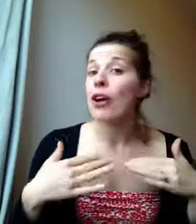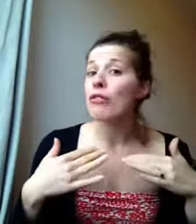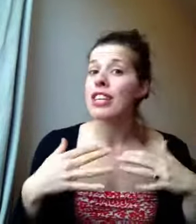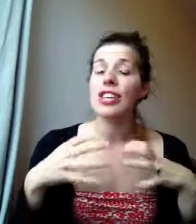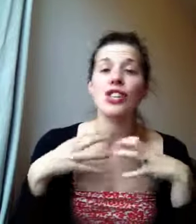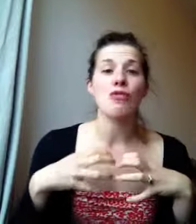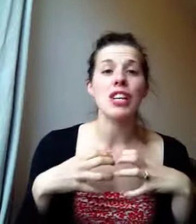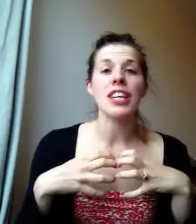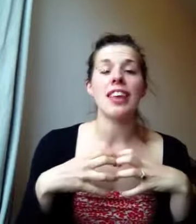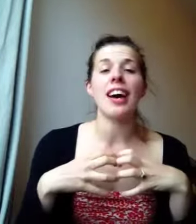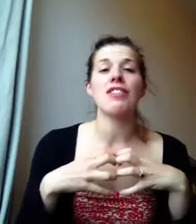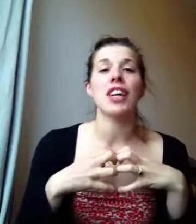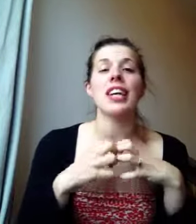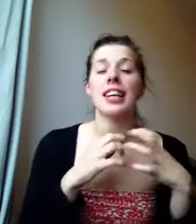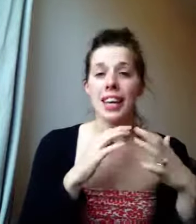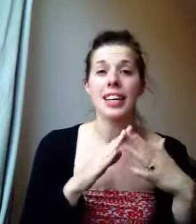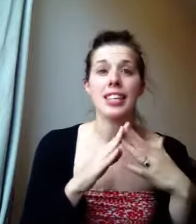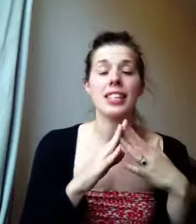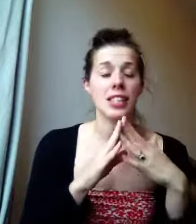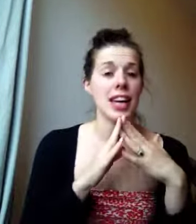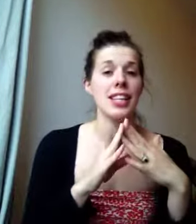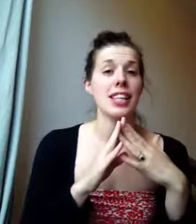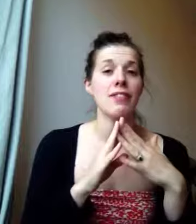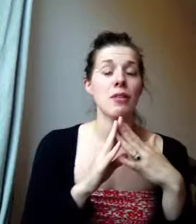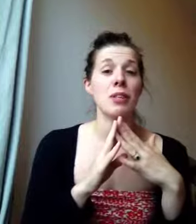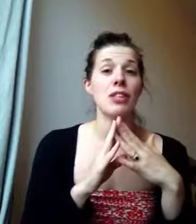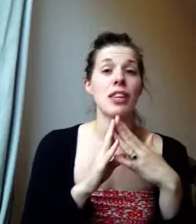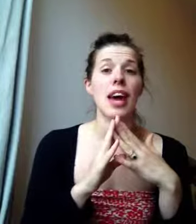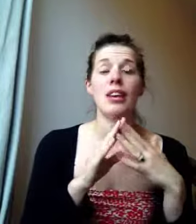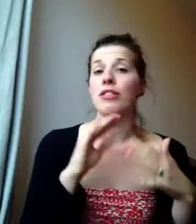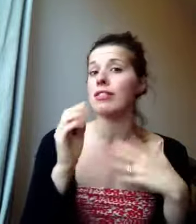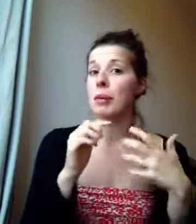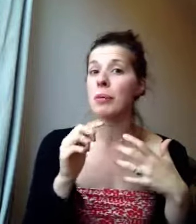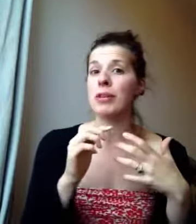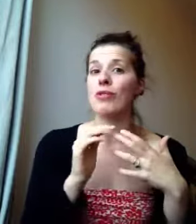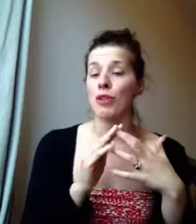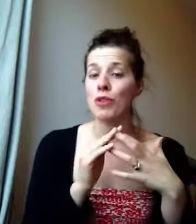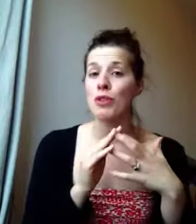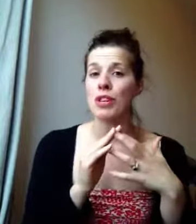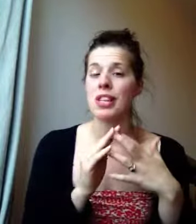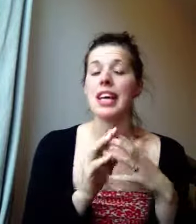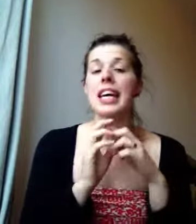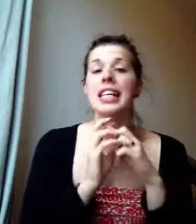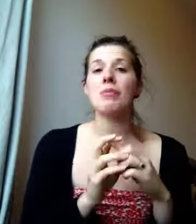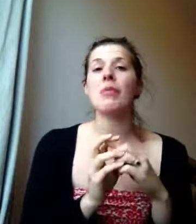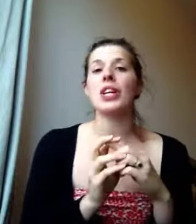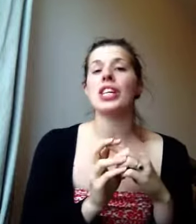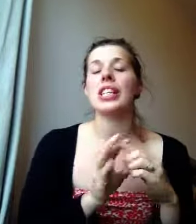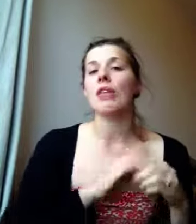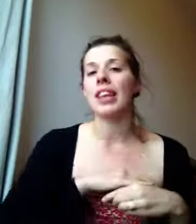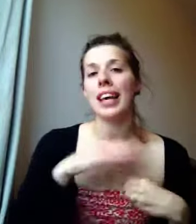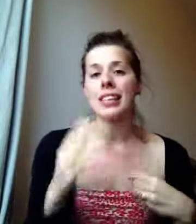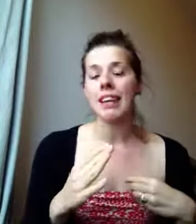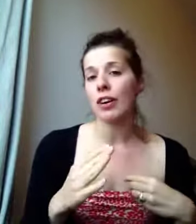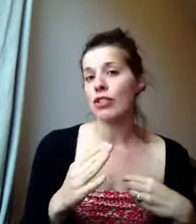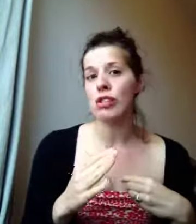own research and reading that I've done it as I decided to take vitamins and supplements for a few reasons, some of which is over the last kind of 100,